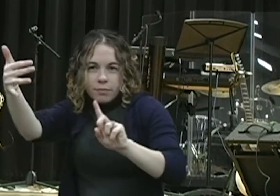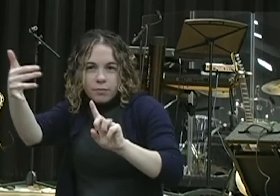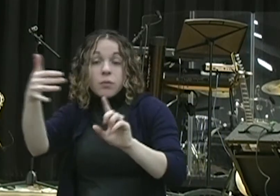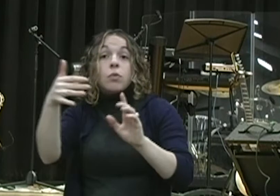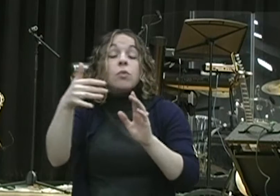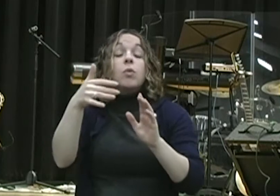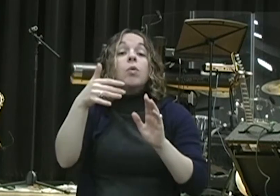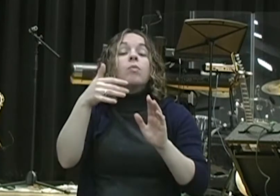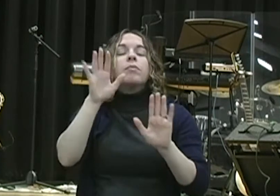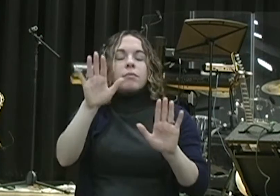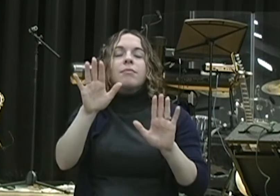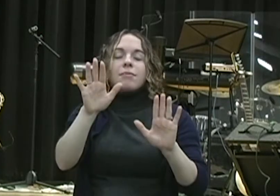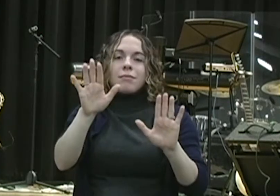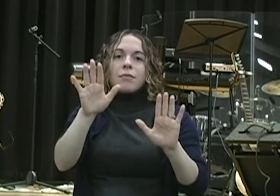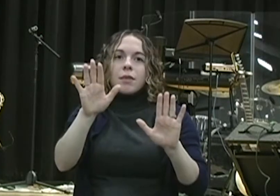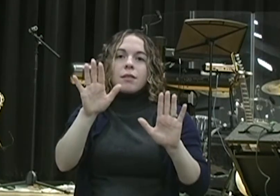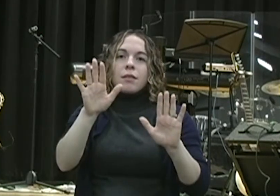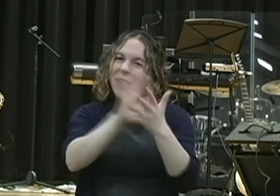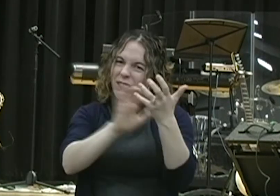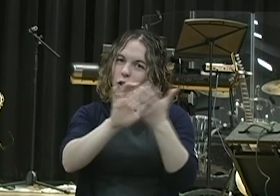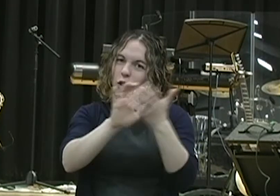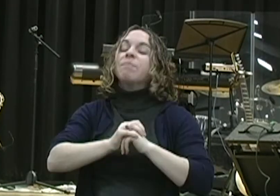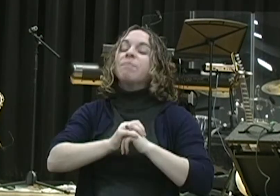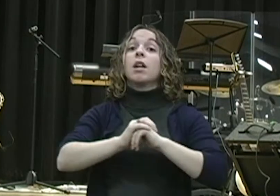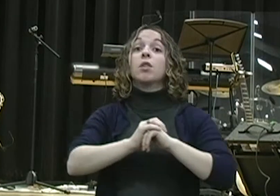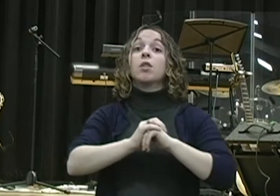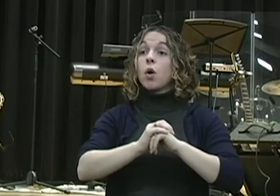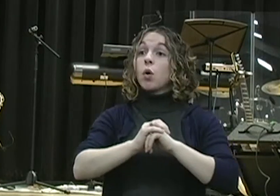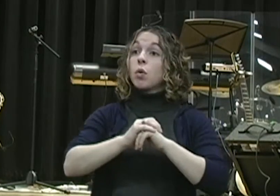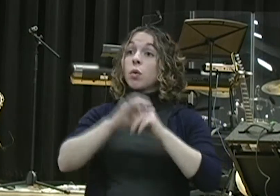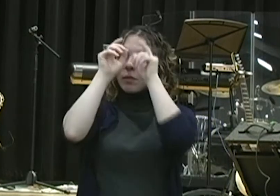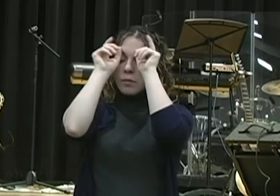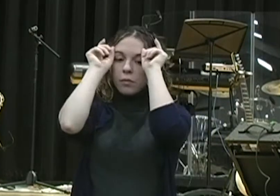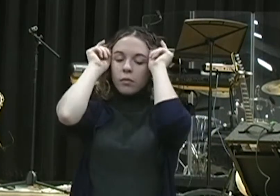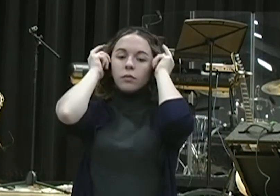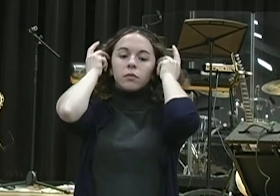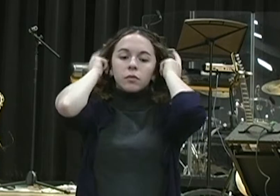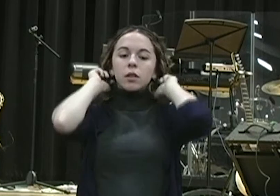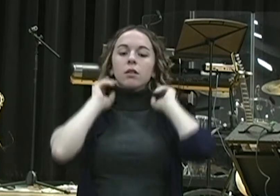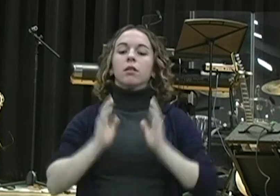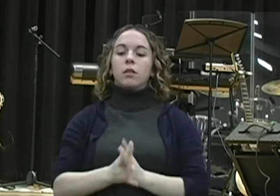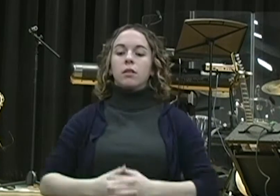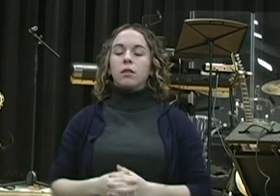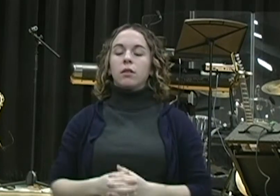when this occasion happened that was being prophesied, Daniel, I'm sorry, Jeremiah had already been